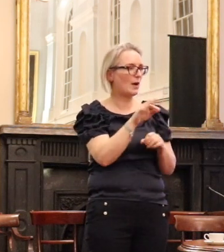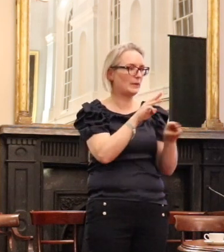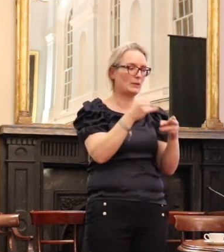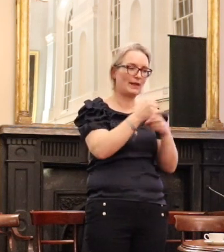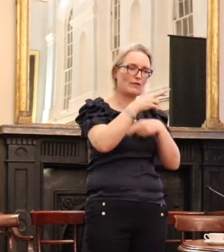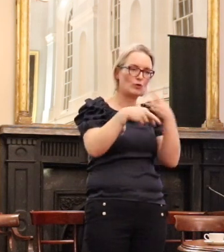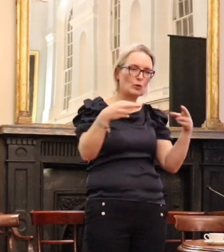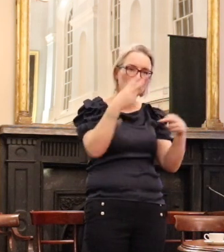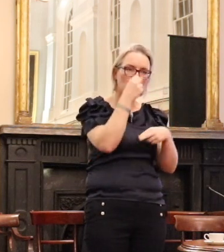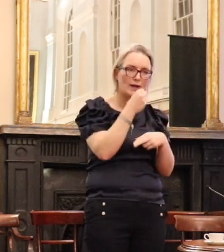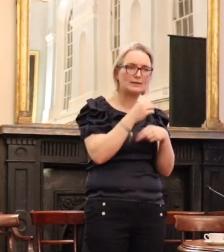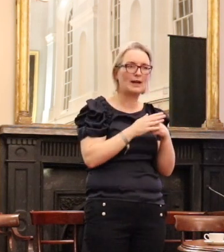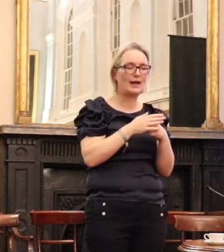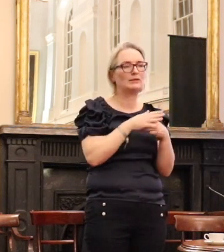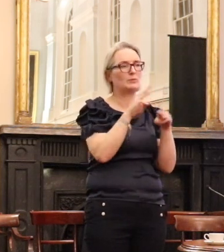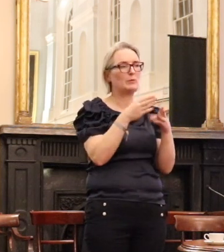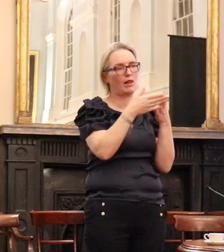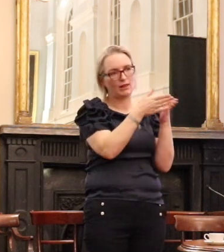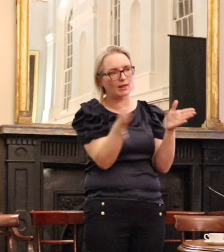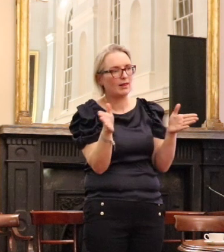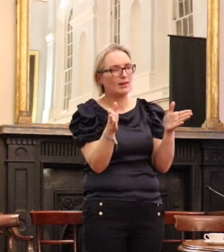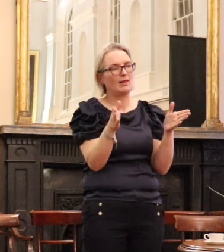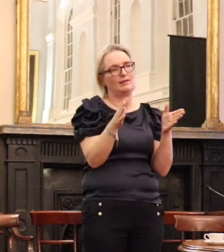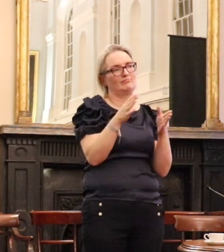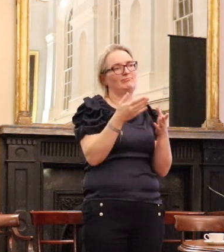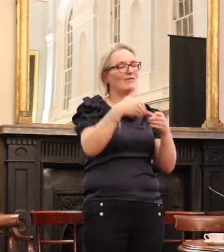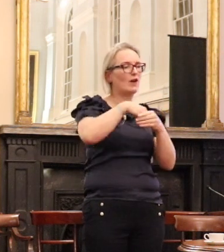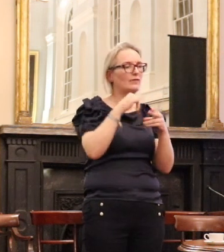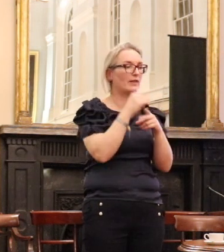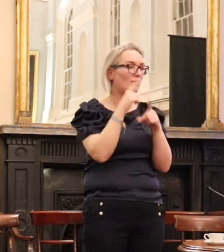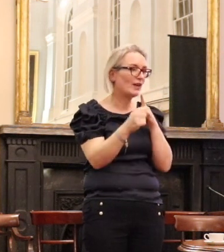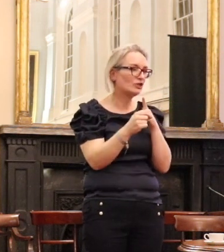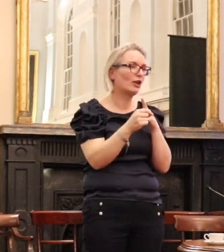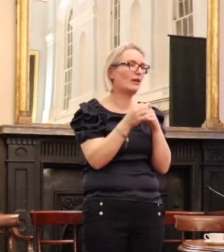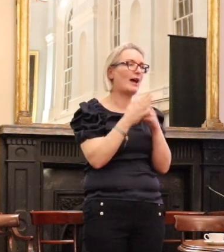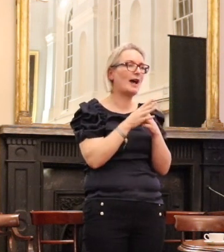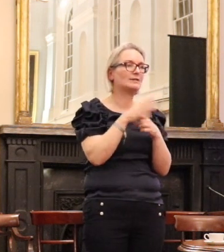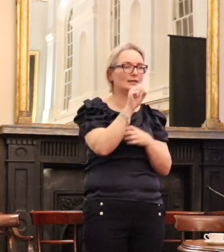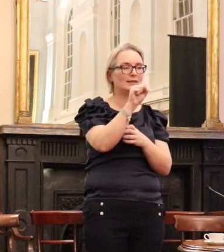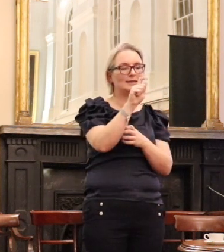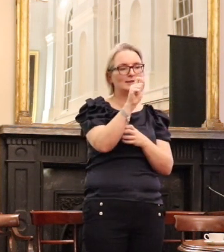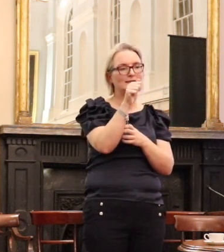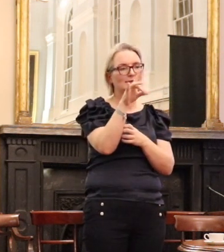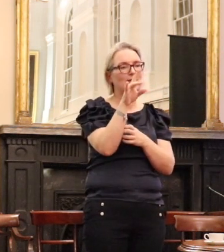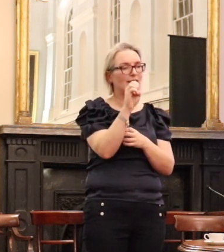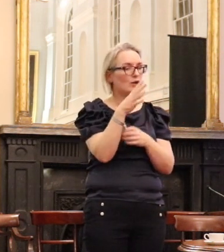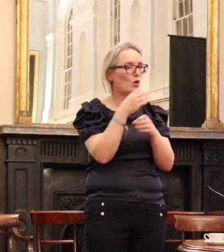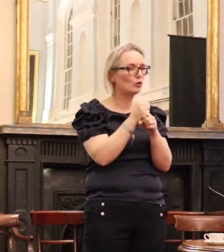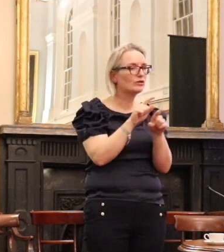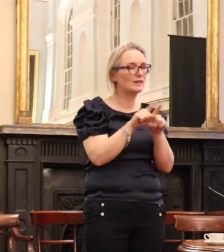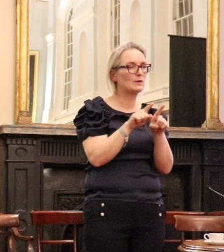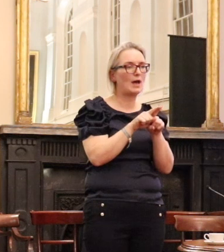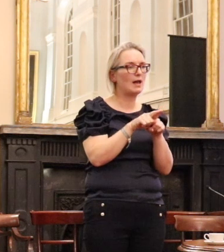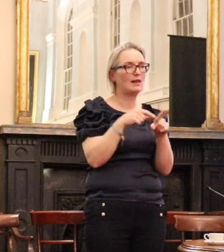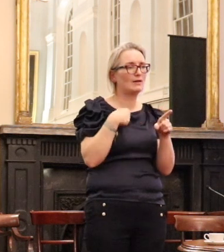across the entire profession and across our stakeholders. That gives me incredible opportunities. There's